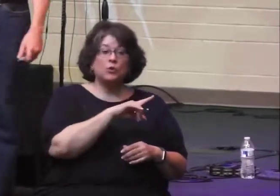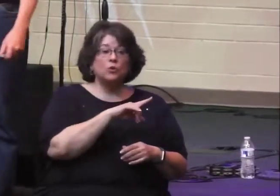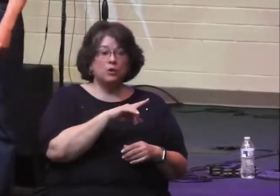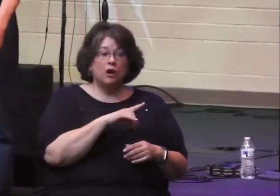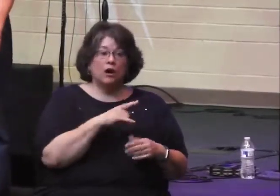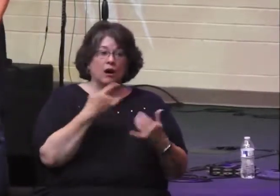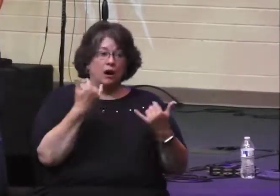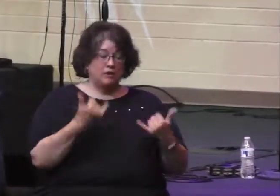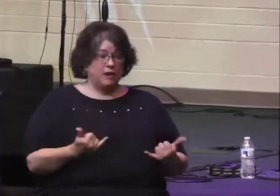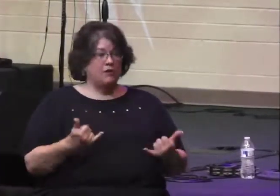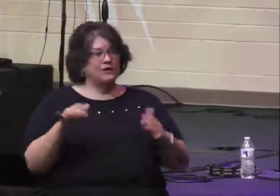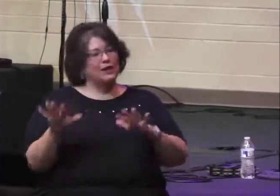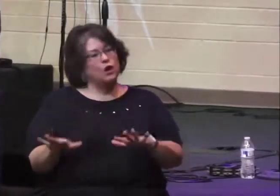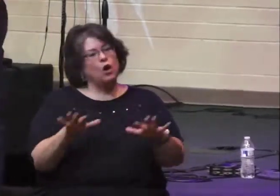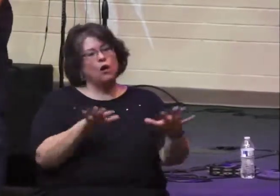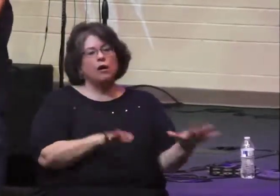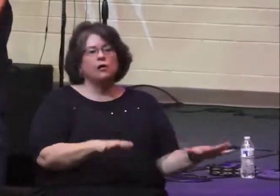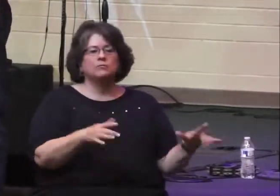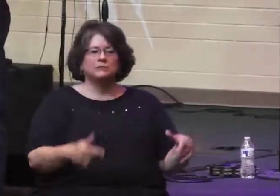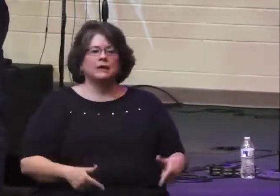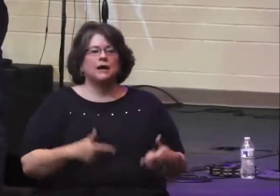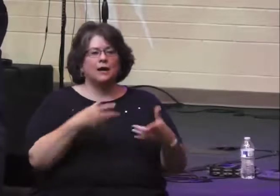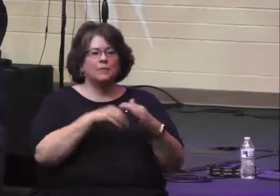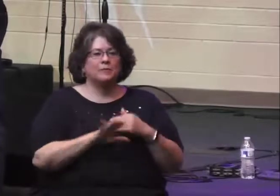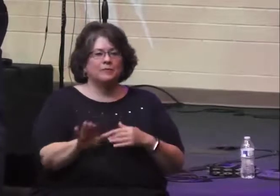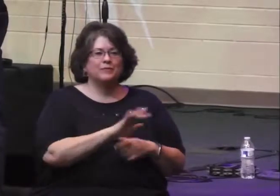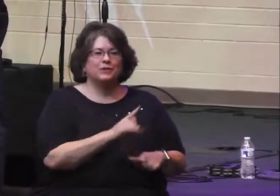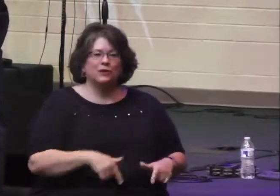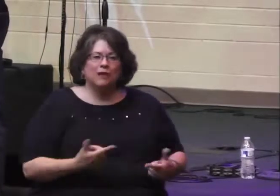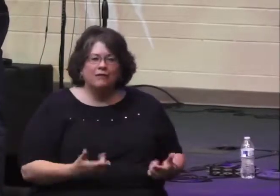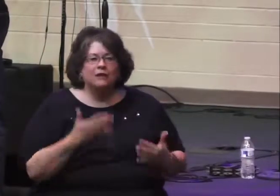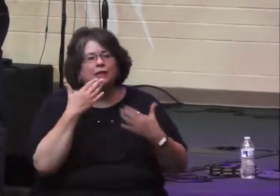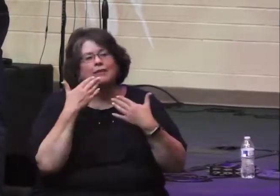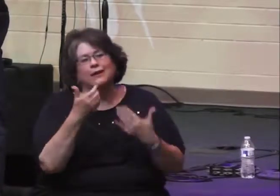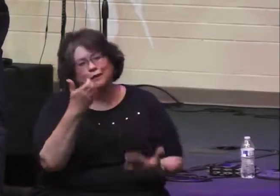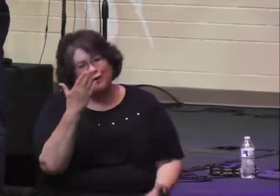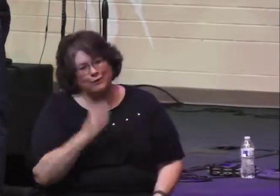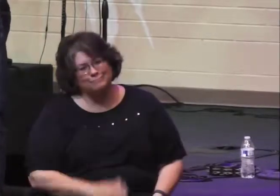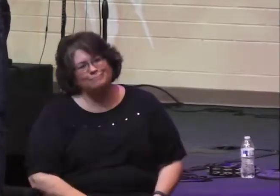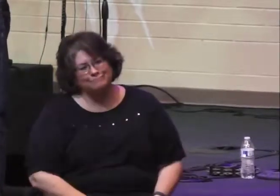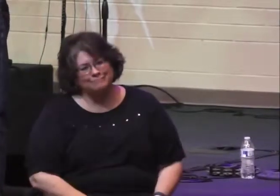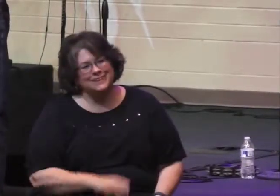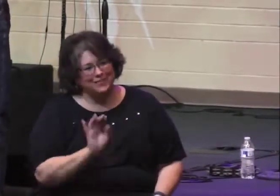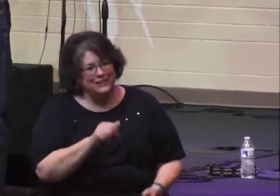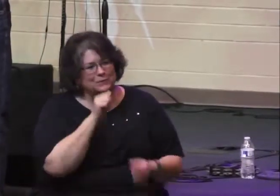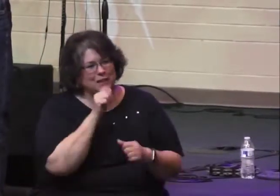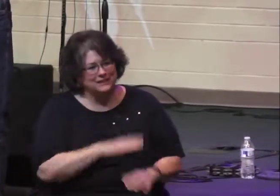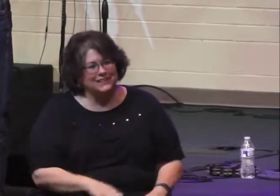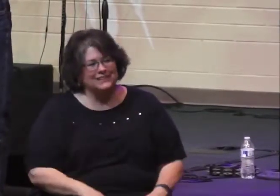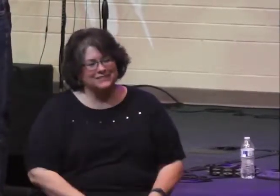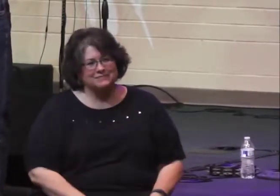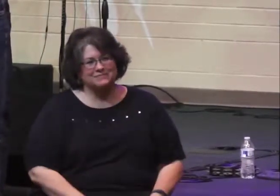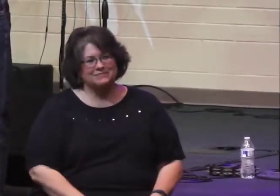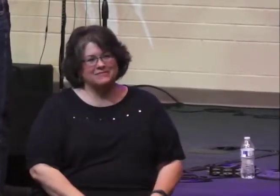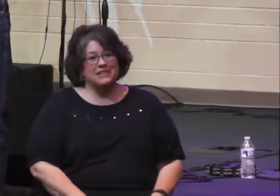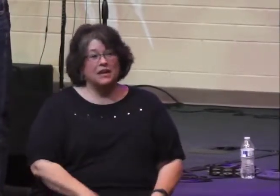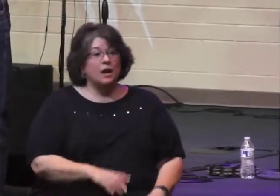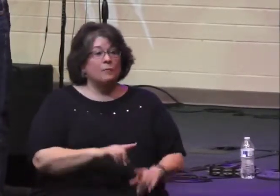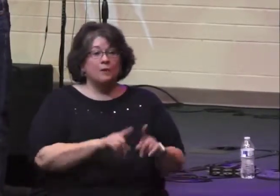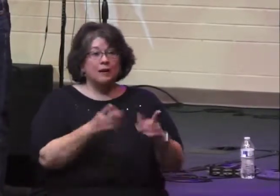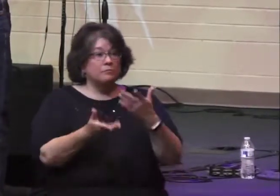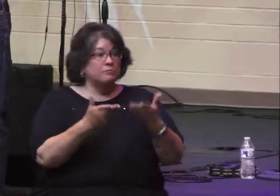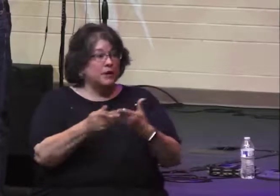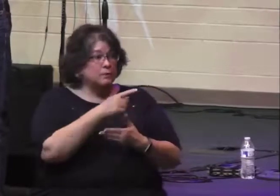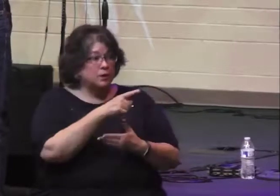If you're not in a time of calamity or great crisis here this morning, well, first of all, thank God for that. What a blessing that is.